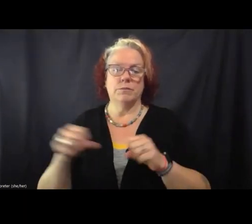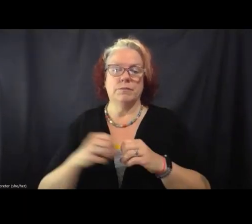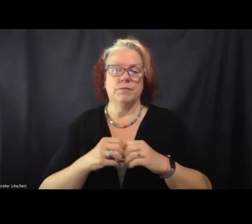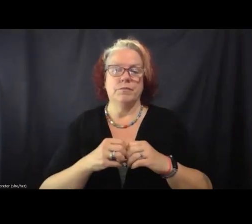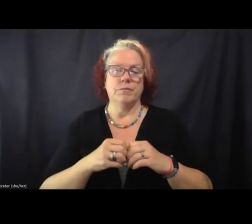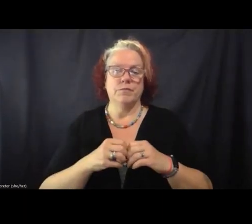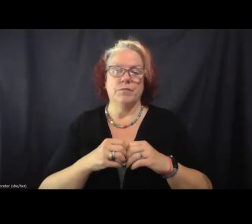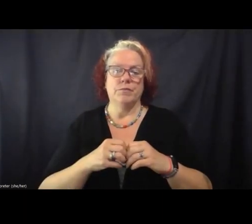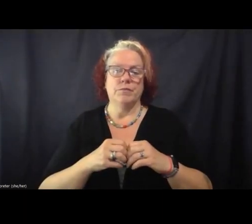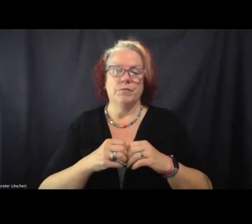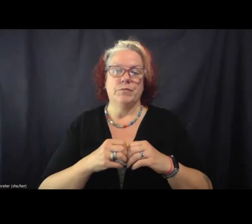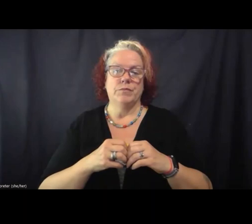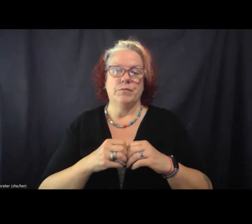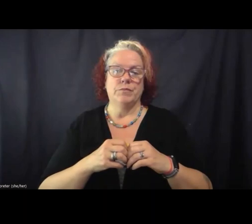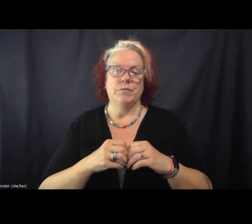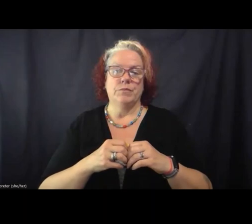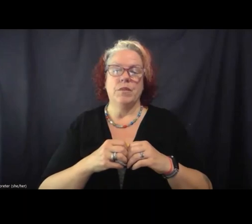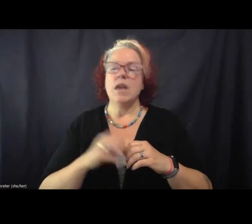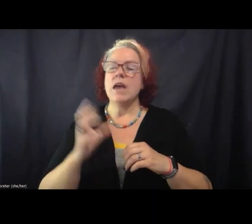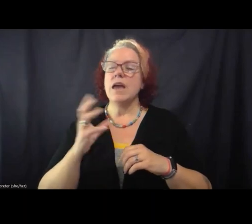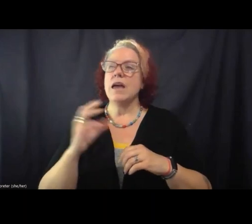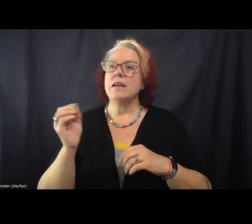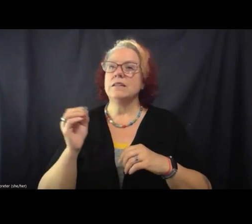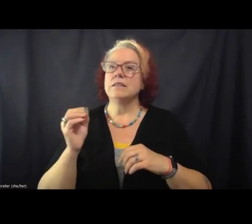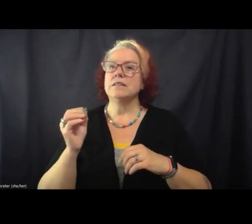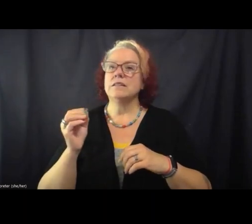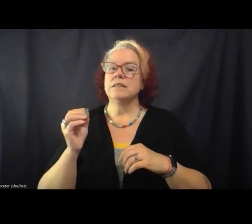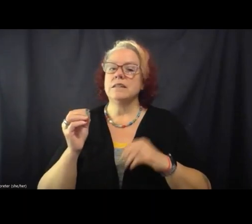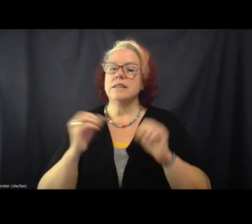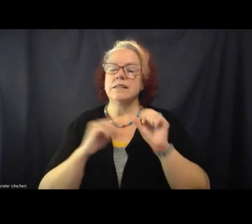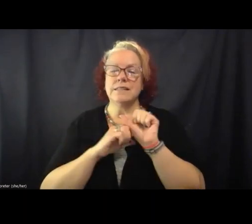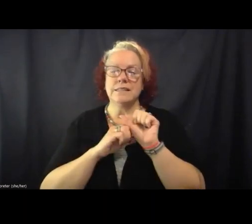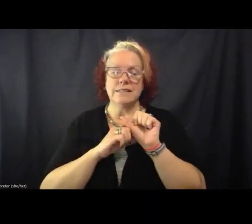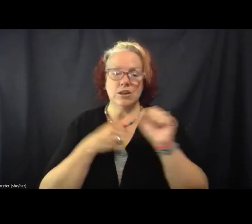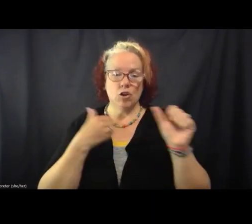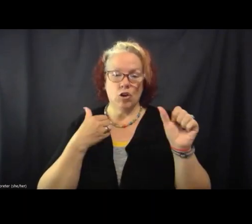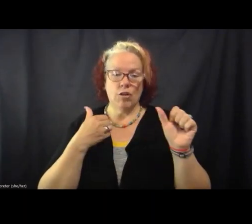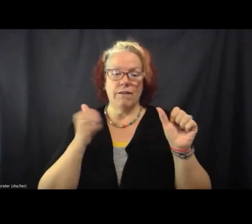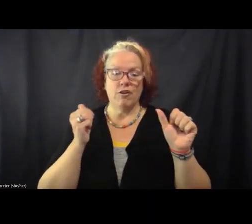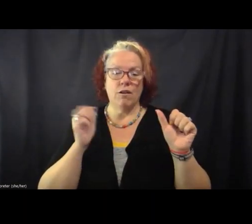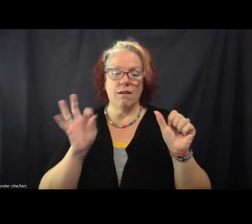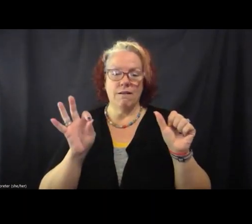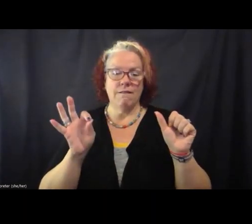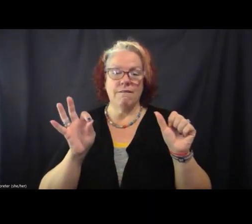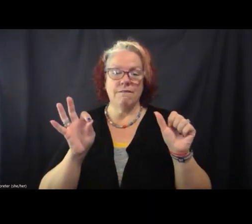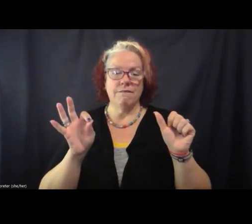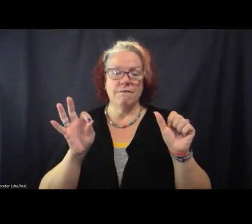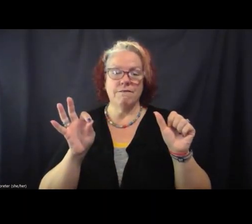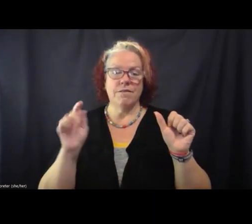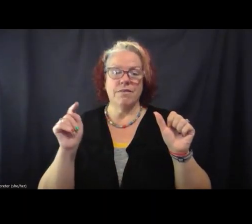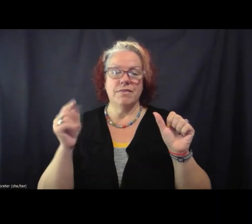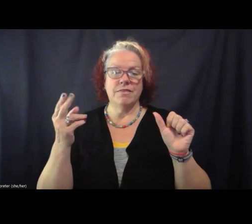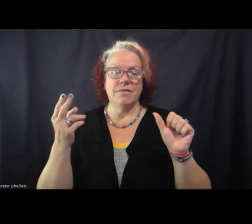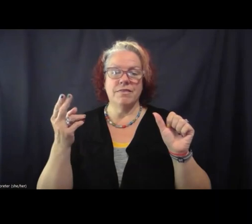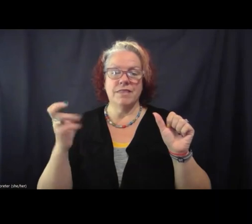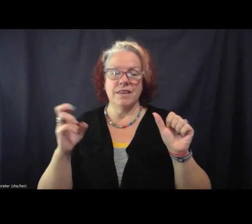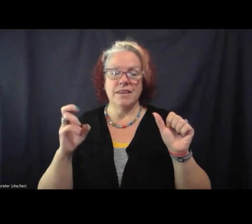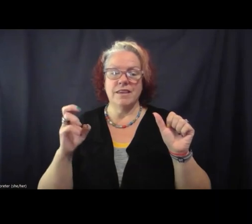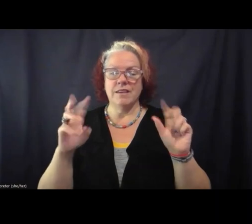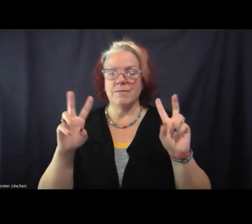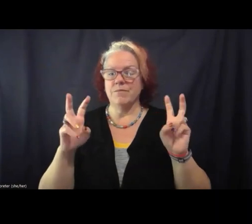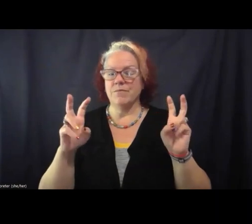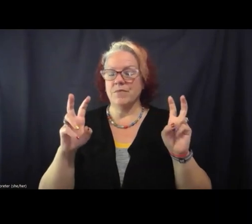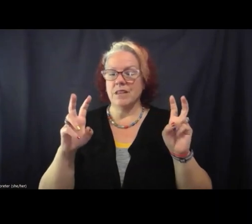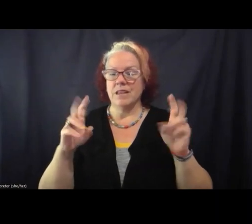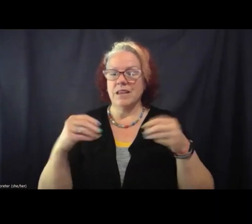And steer clear of the sort of giveaways to